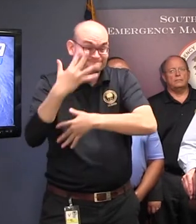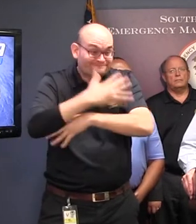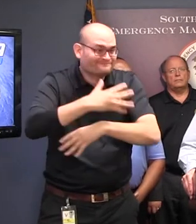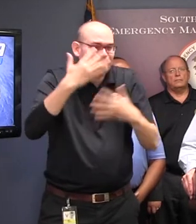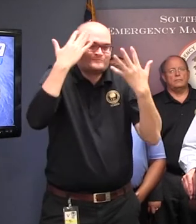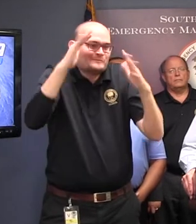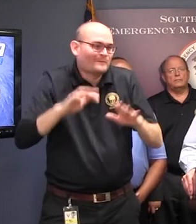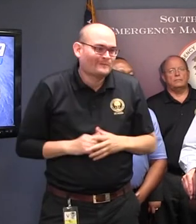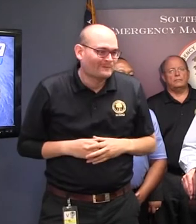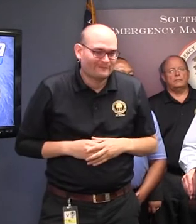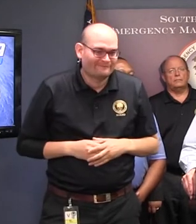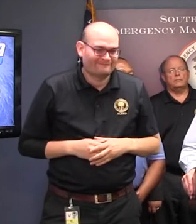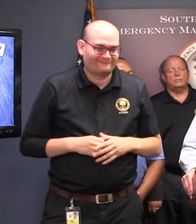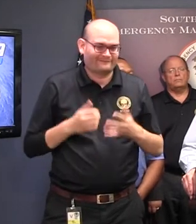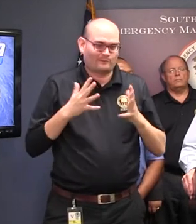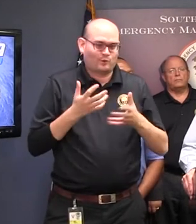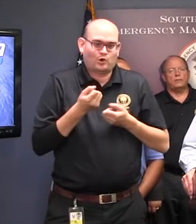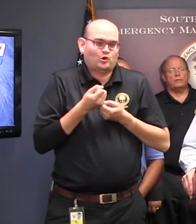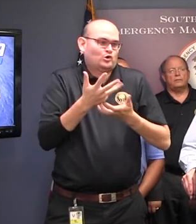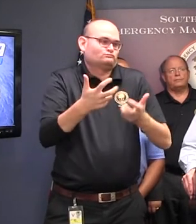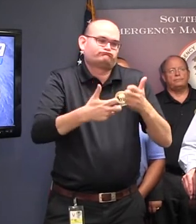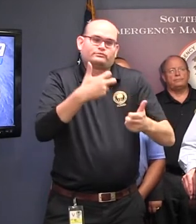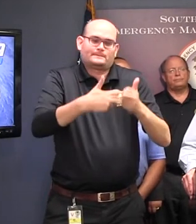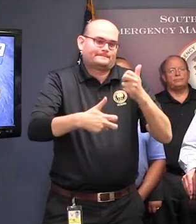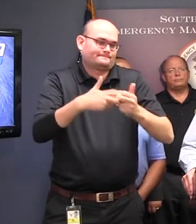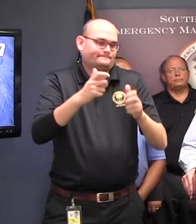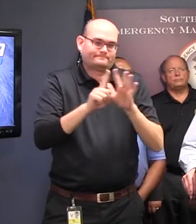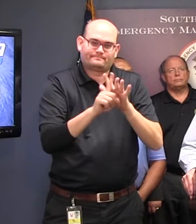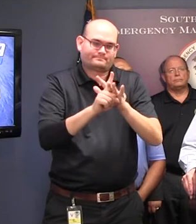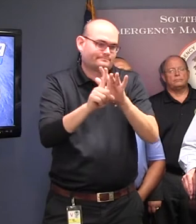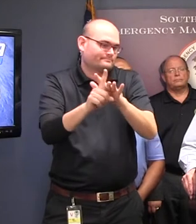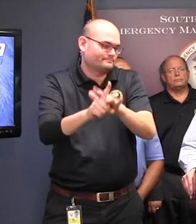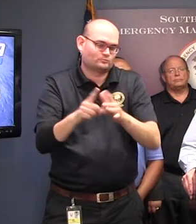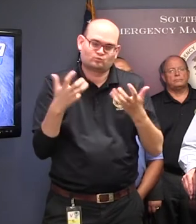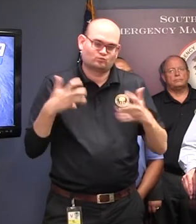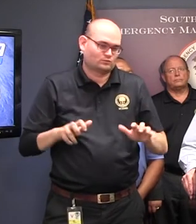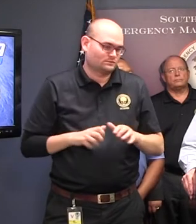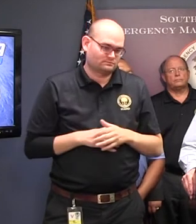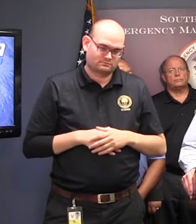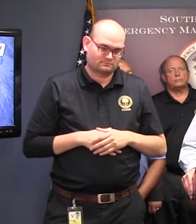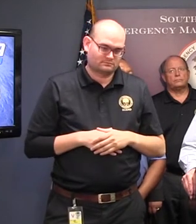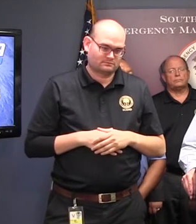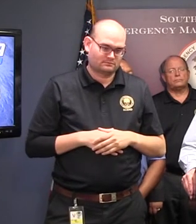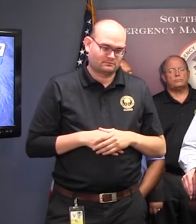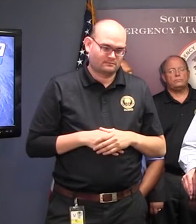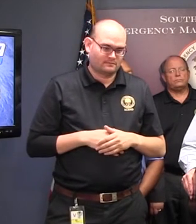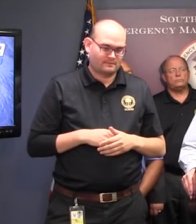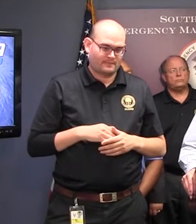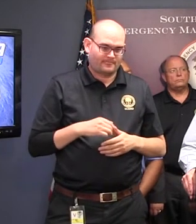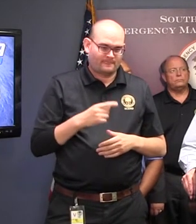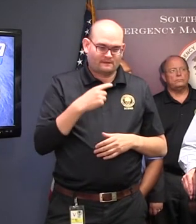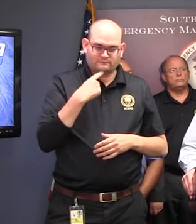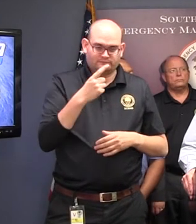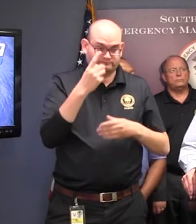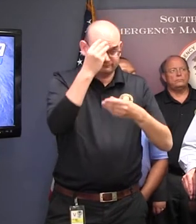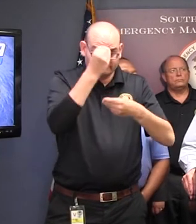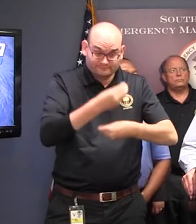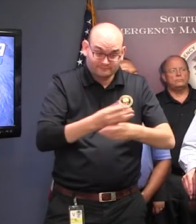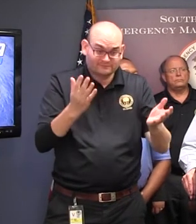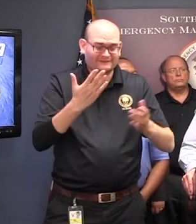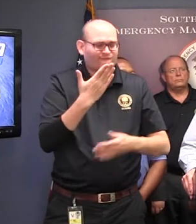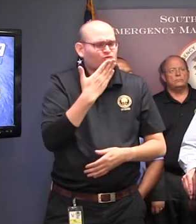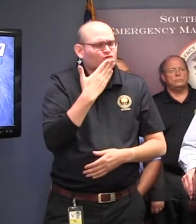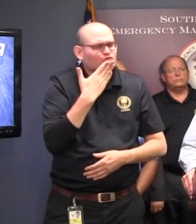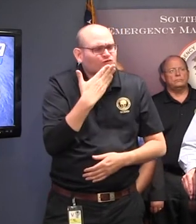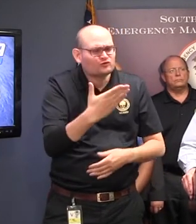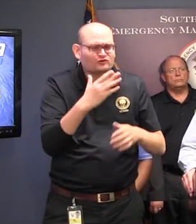driving down the roads and going into their homes. So we have, as I've said before, we have a team of real professionals